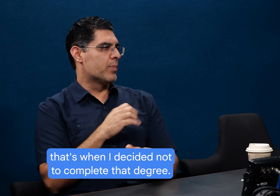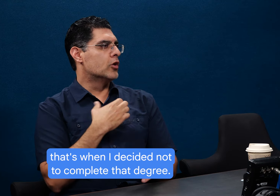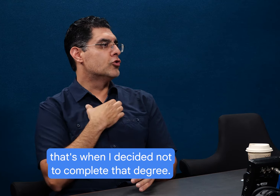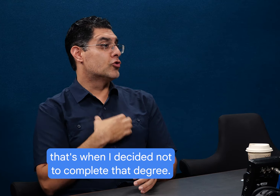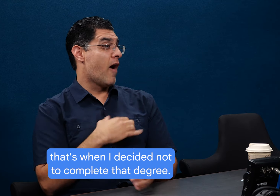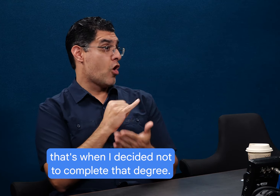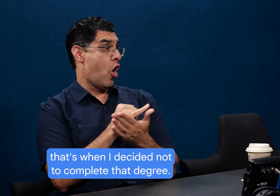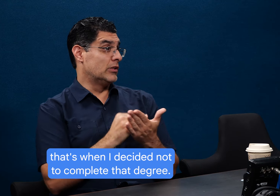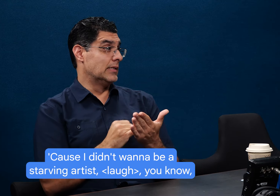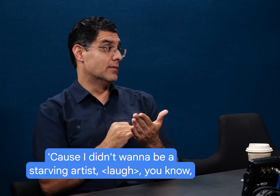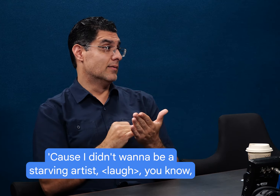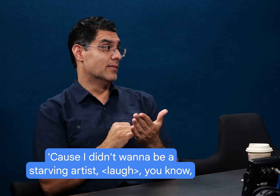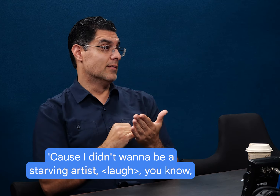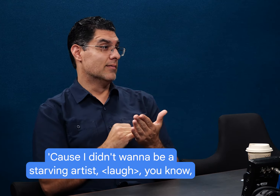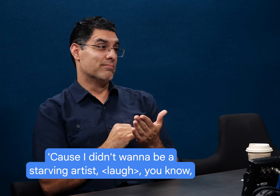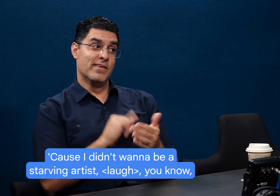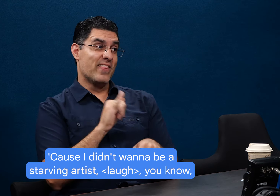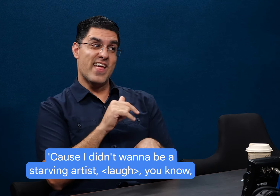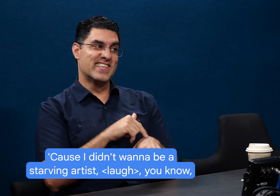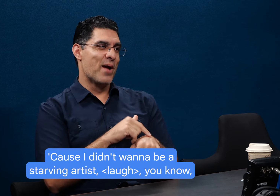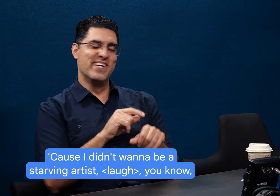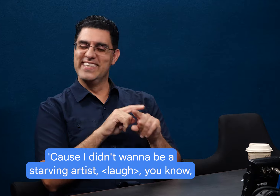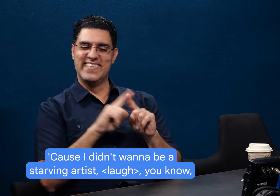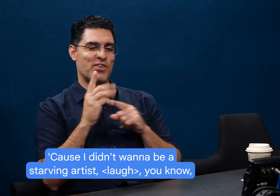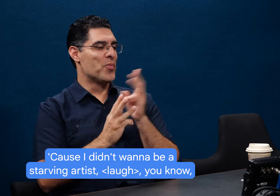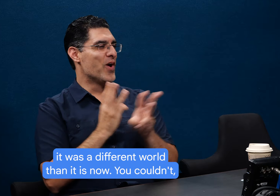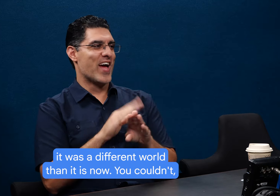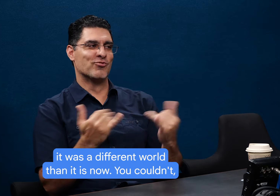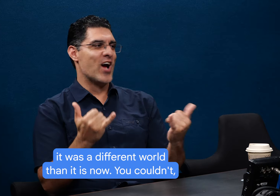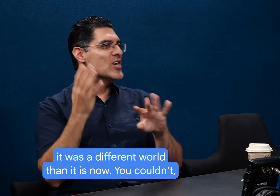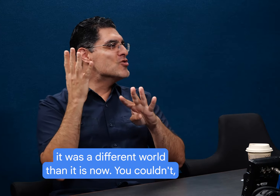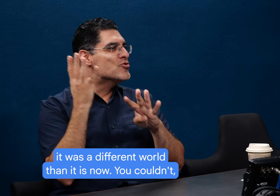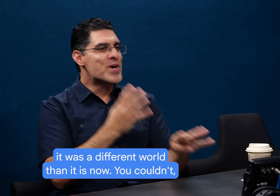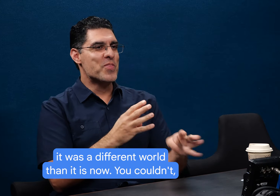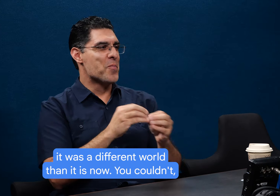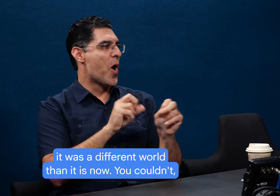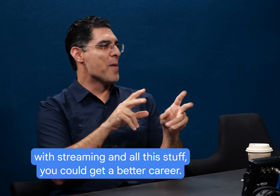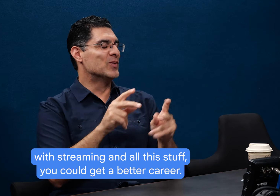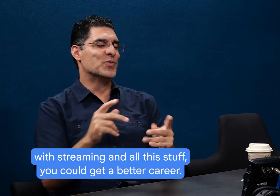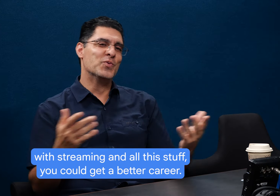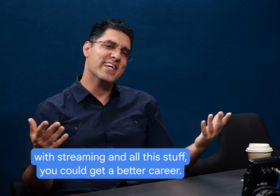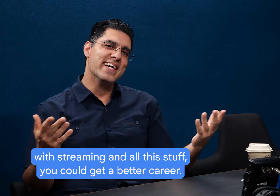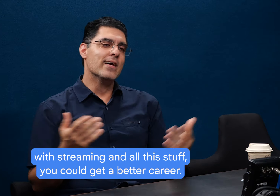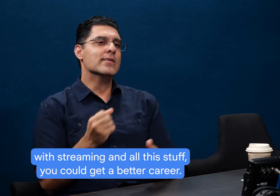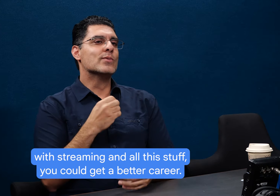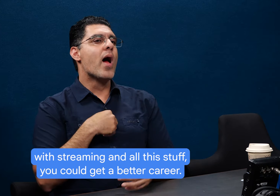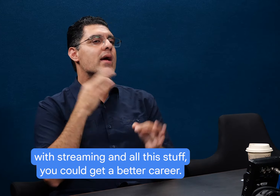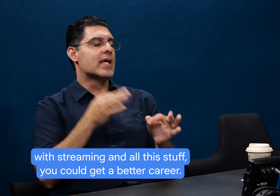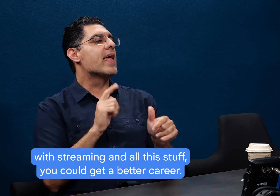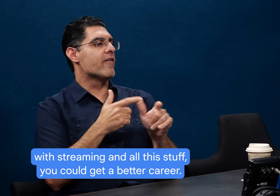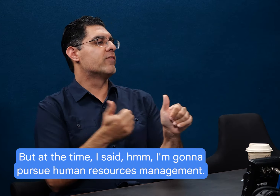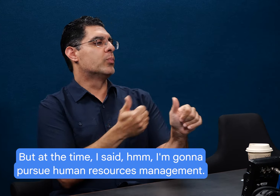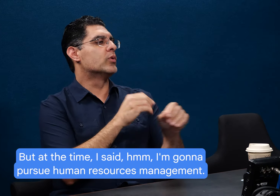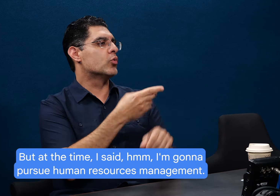complete that degree because I didn't want to be a starving artist. You know, it's a different world than it is now. couldn't... With streaming and all this stuff, you could get